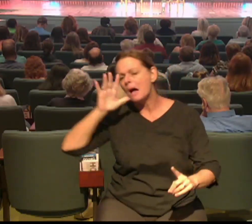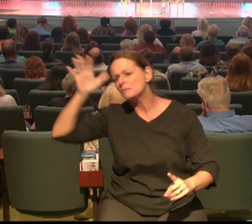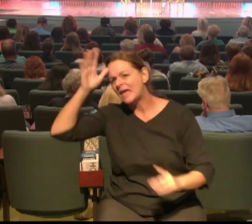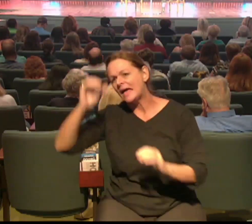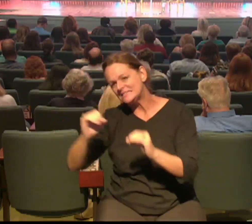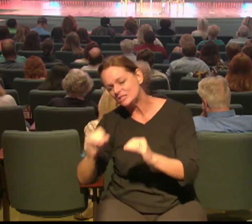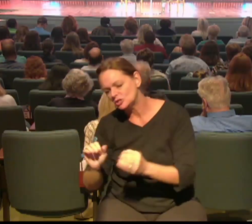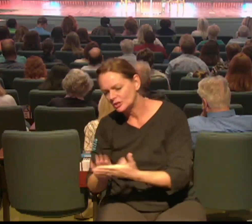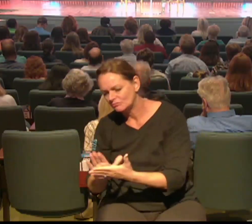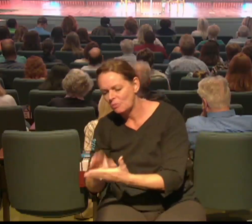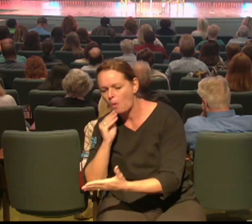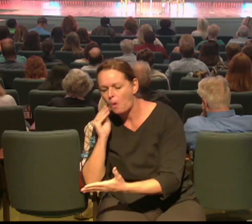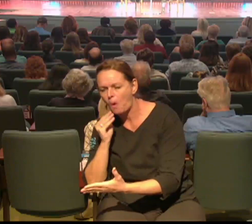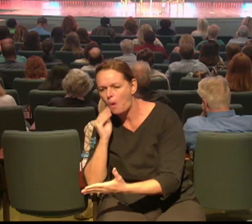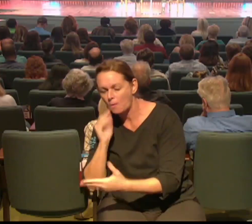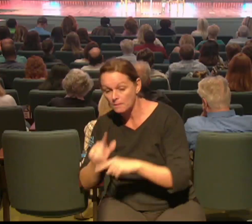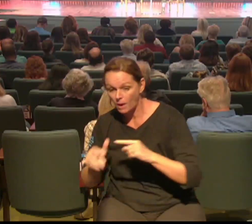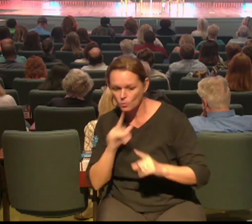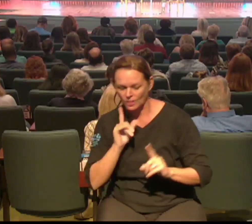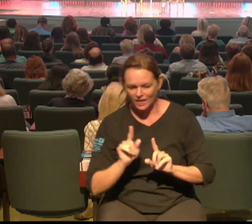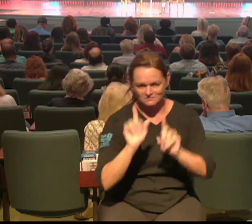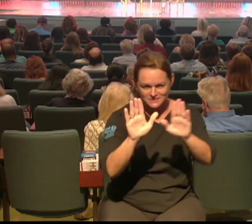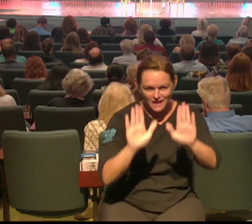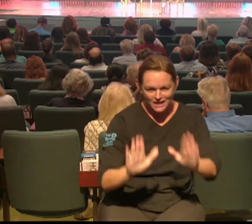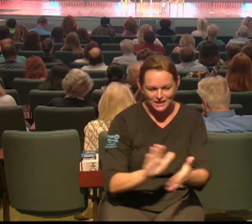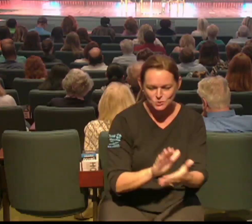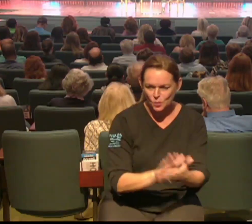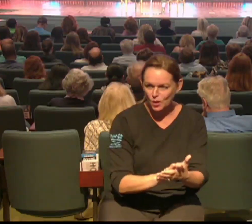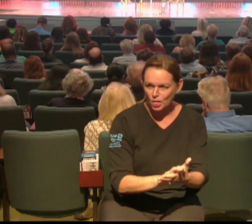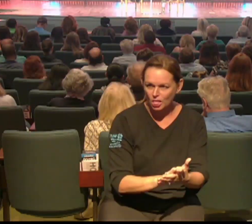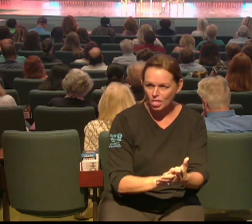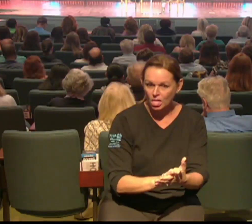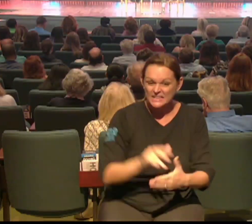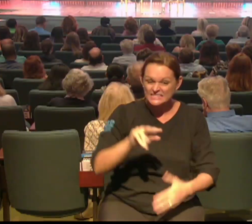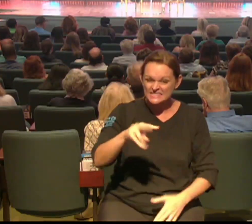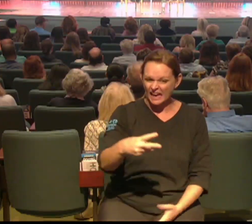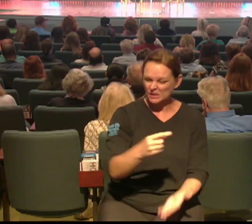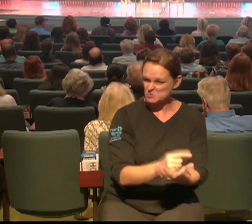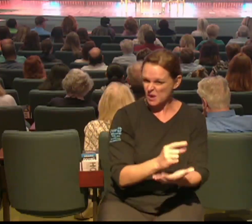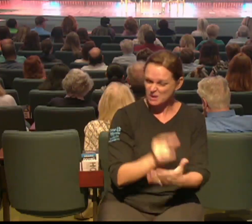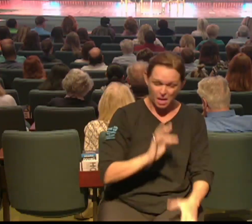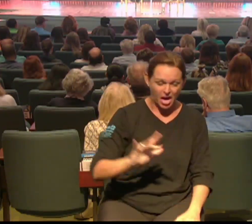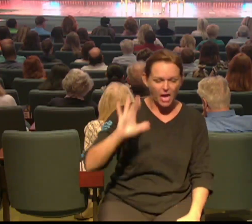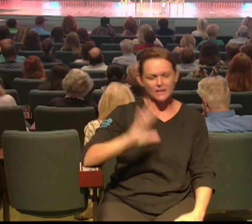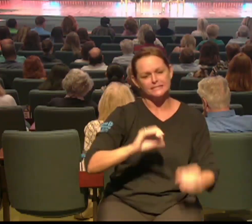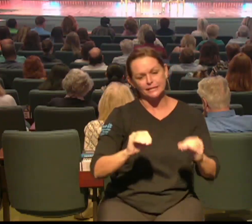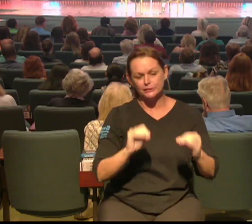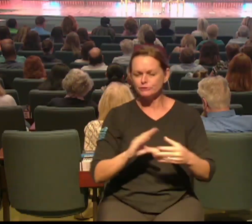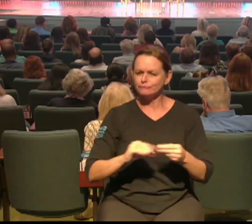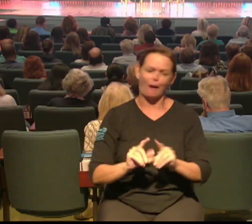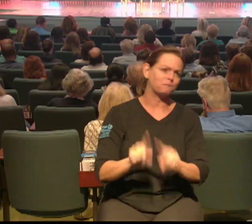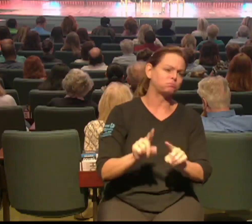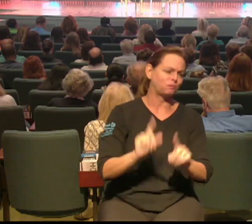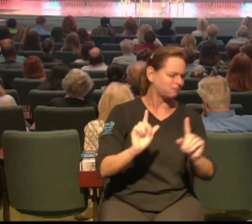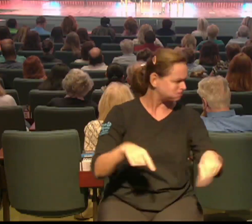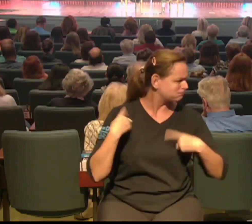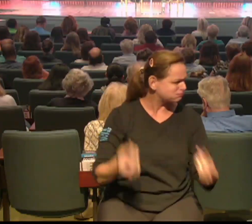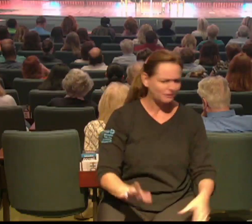second grade and I went to church once and that's when it clicked for me and what she shared in that lesson, whatever that was that day, that's when I knew I've got to follow